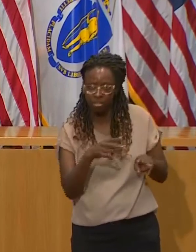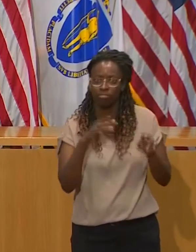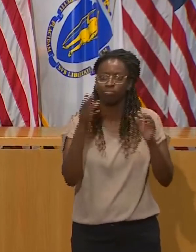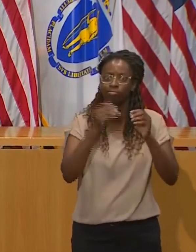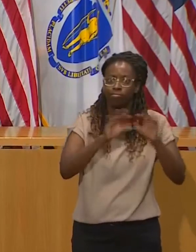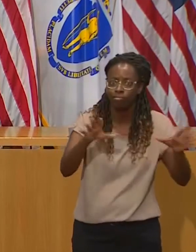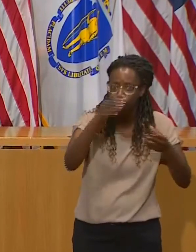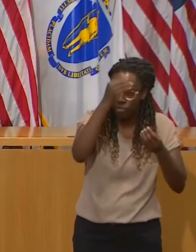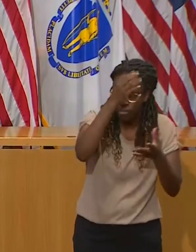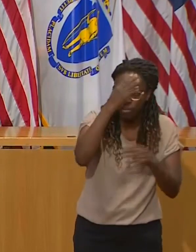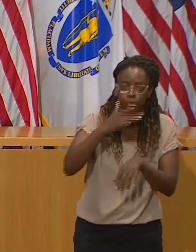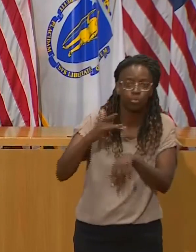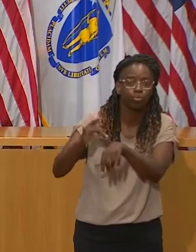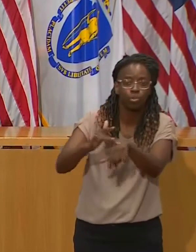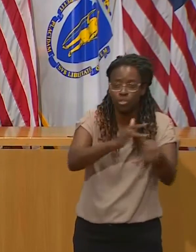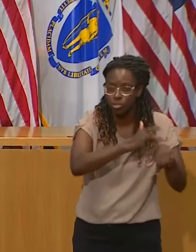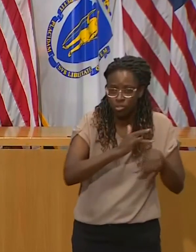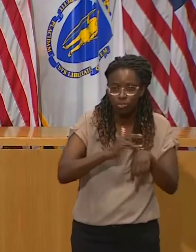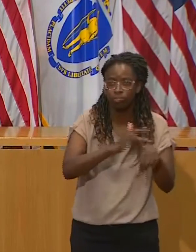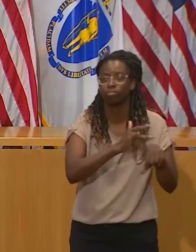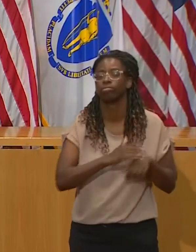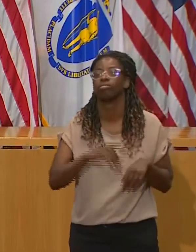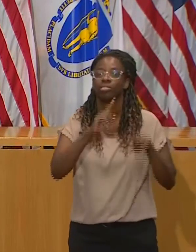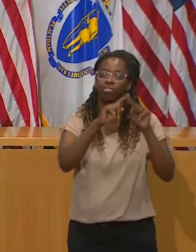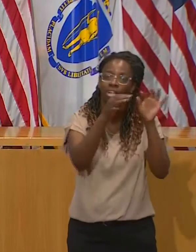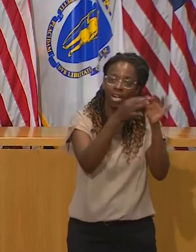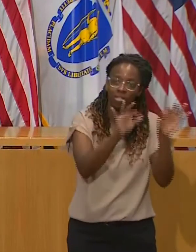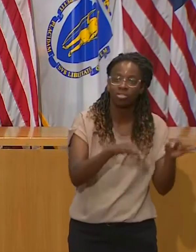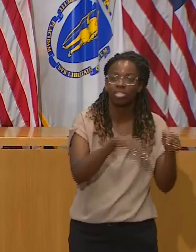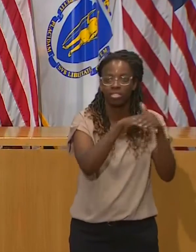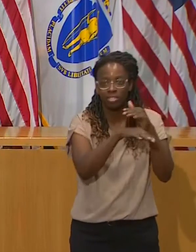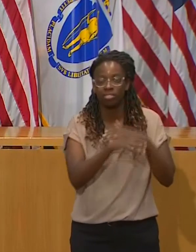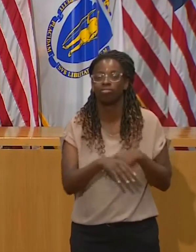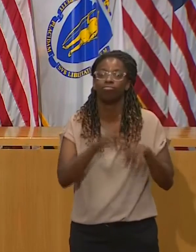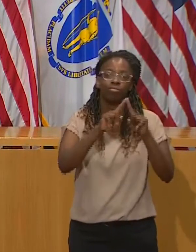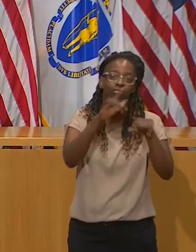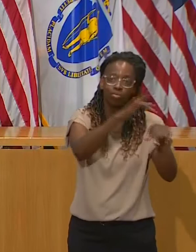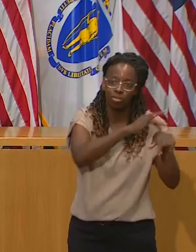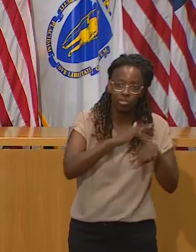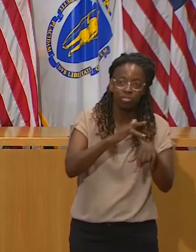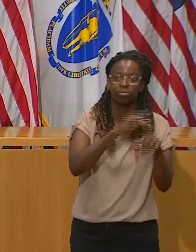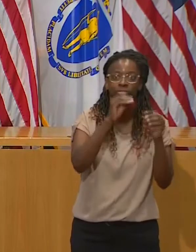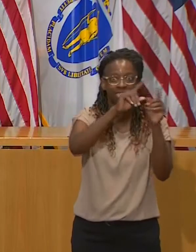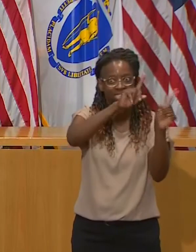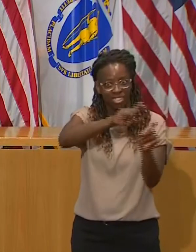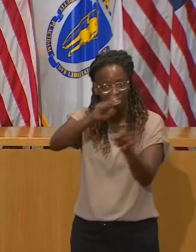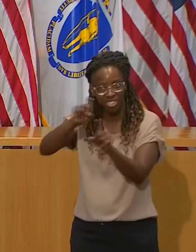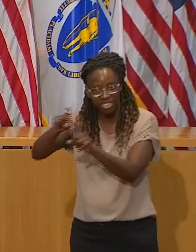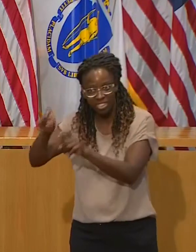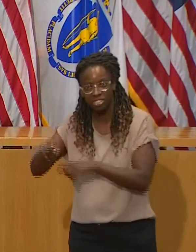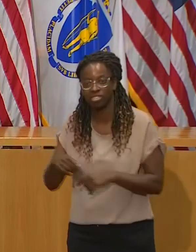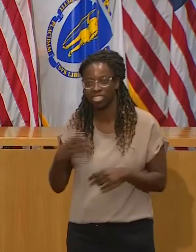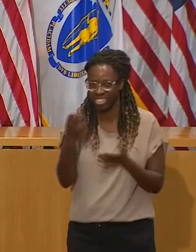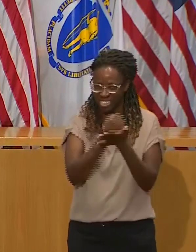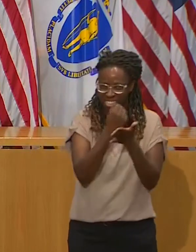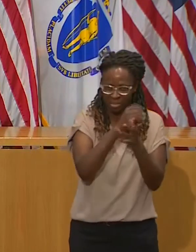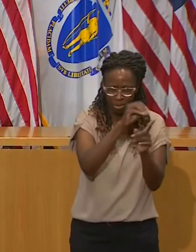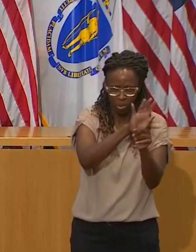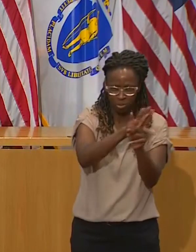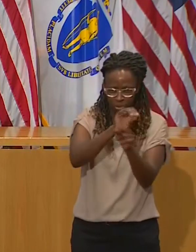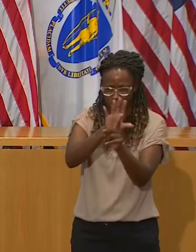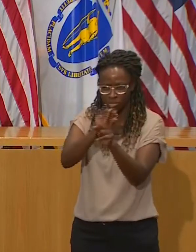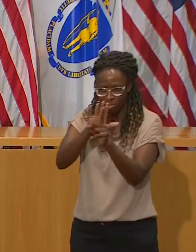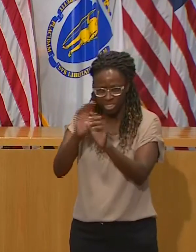better data, we have more resources, we're testing like crazy, catching a lot of people before we would have before, and we should really